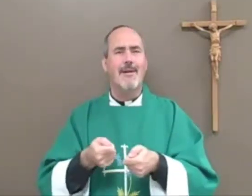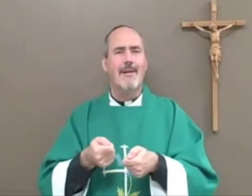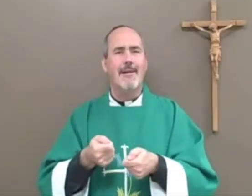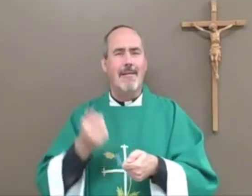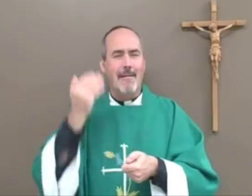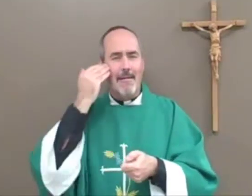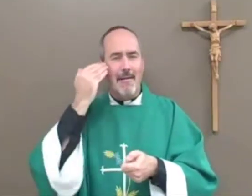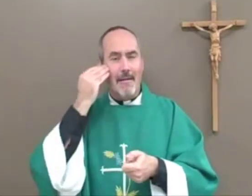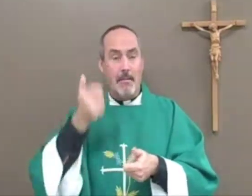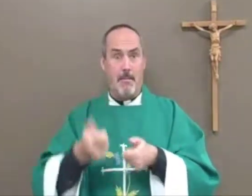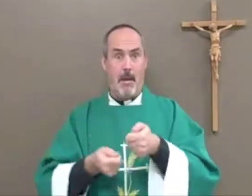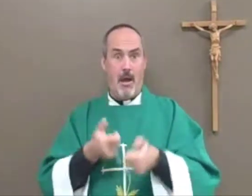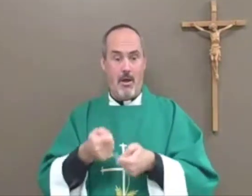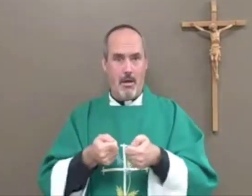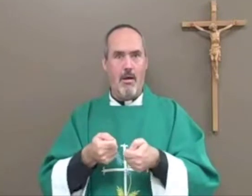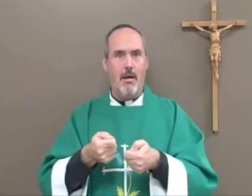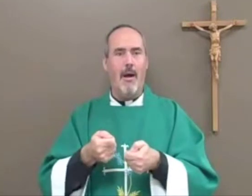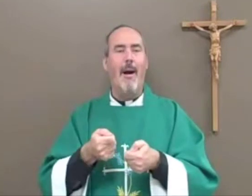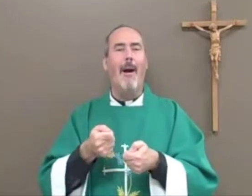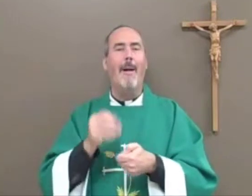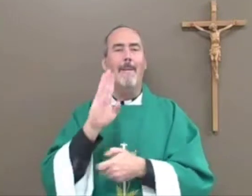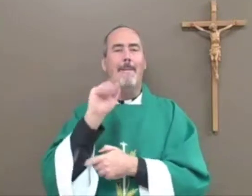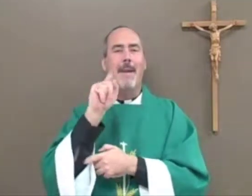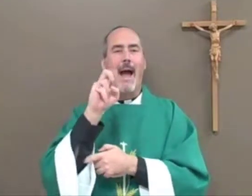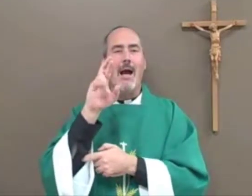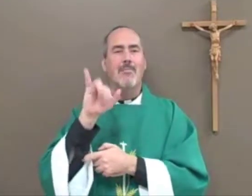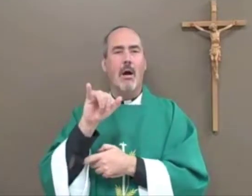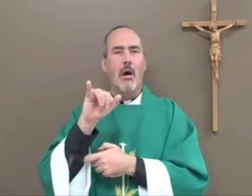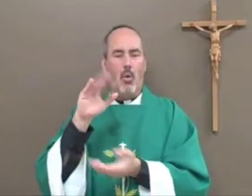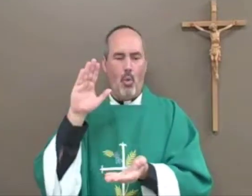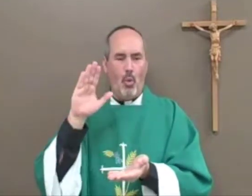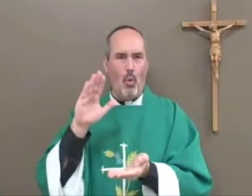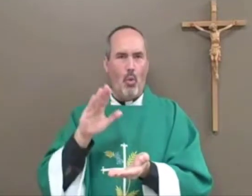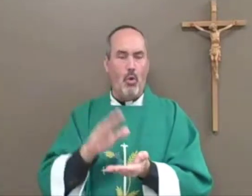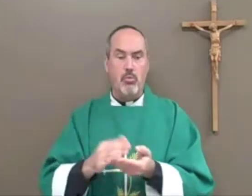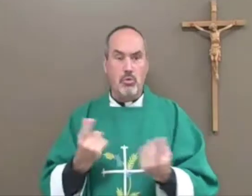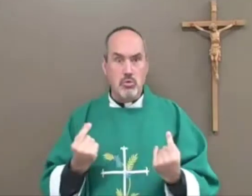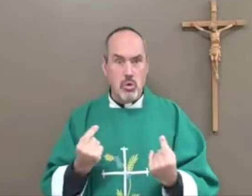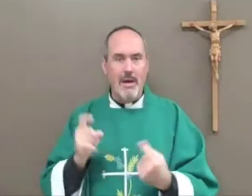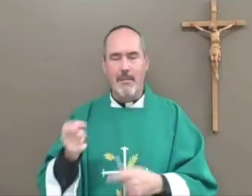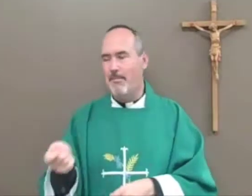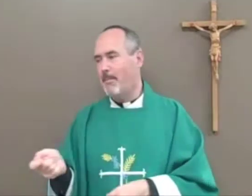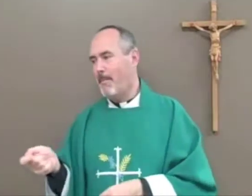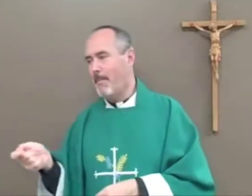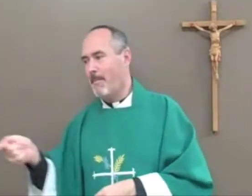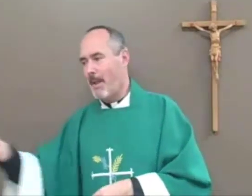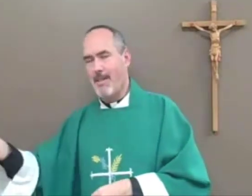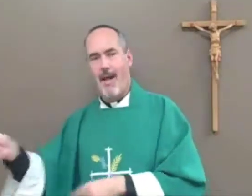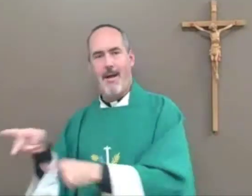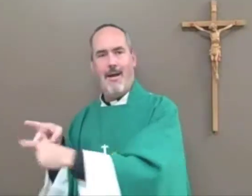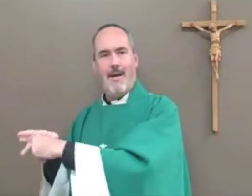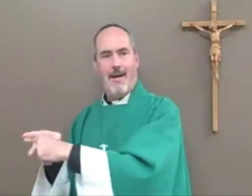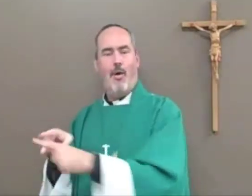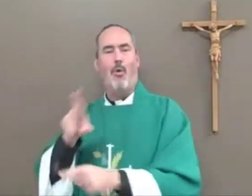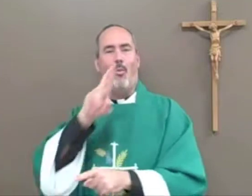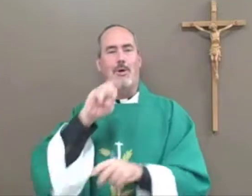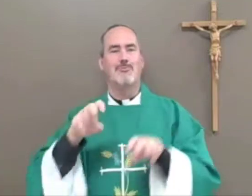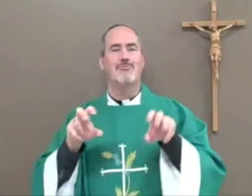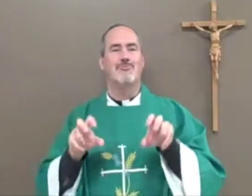Think about our Blackberries or our cell phones, how we use them for texting and all kinds of things. The battery dies, we have to plug